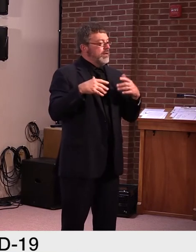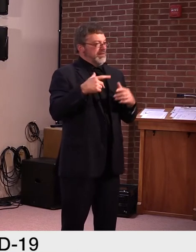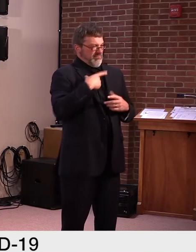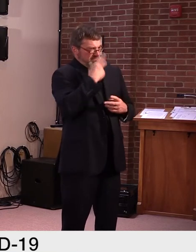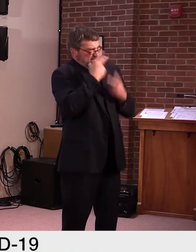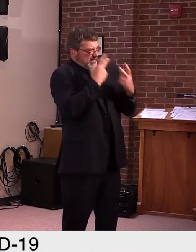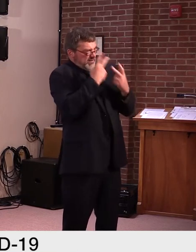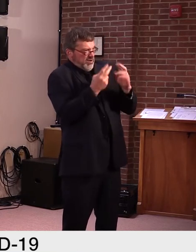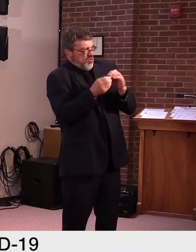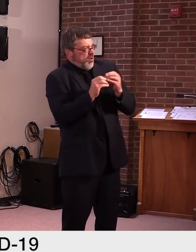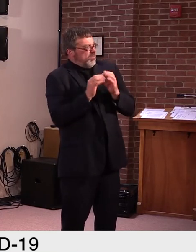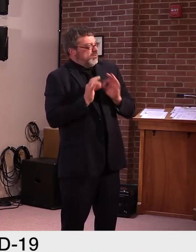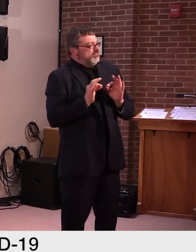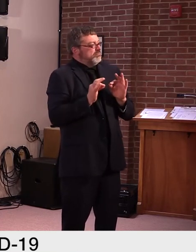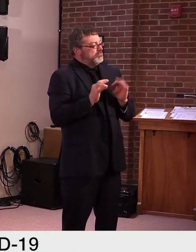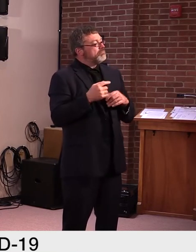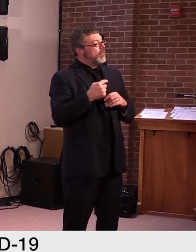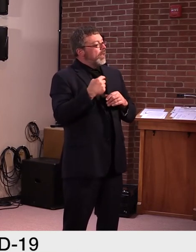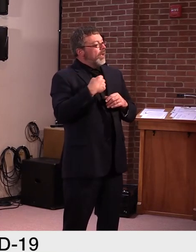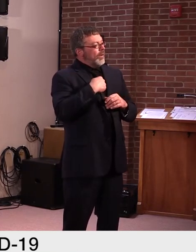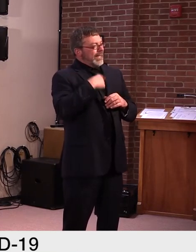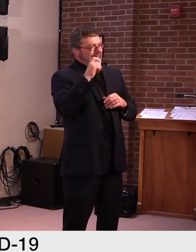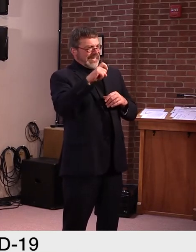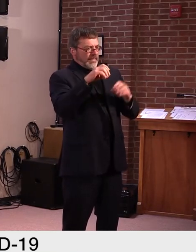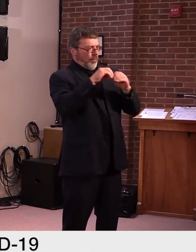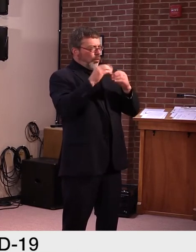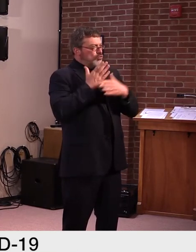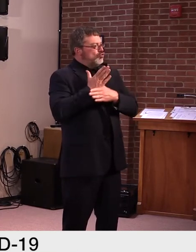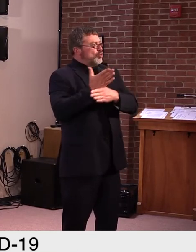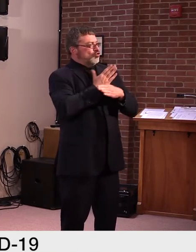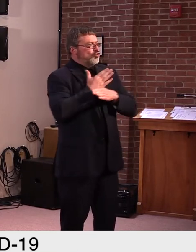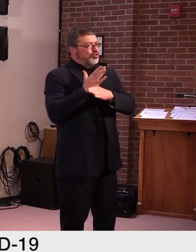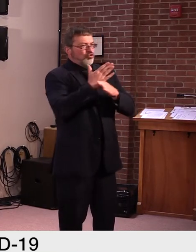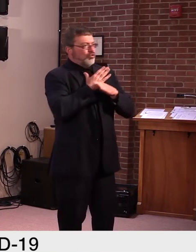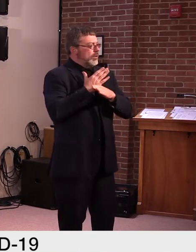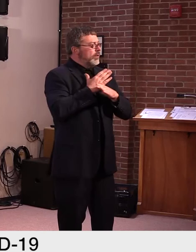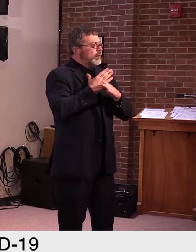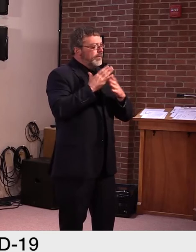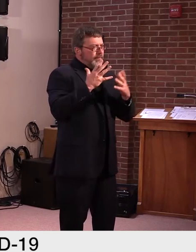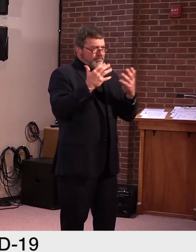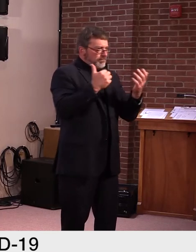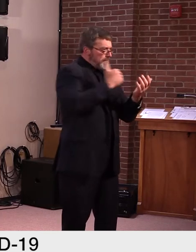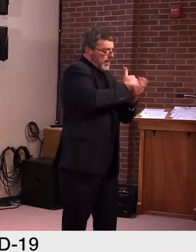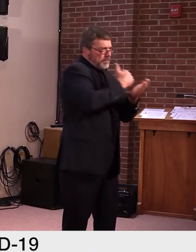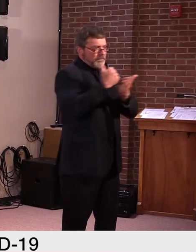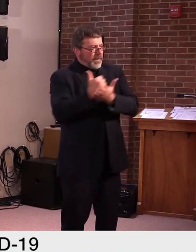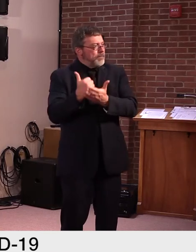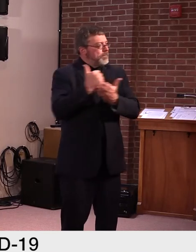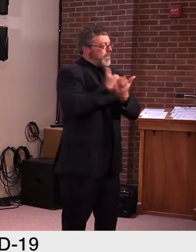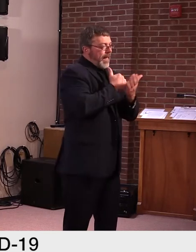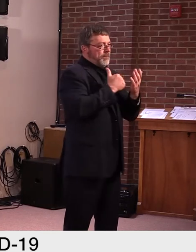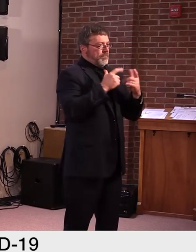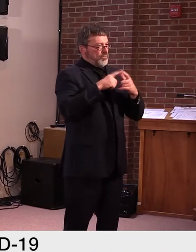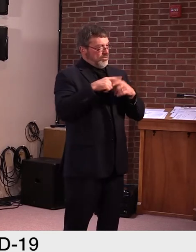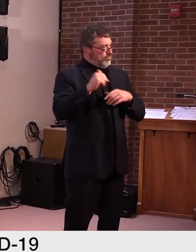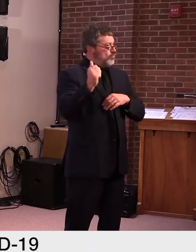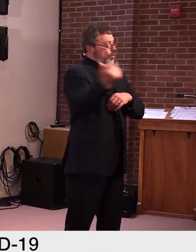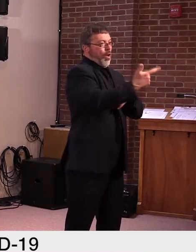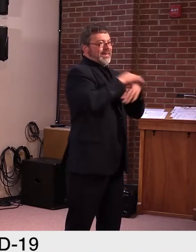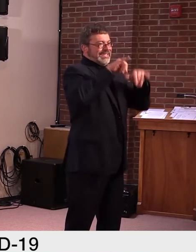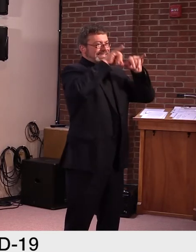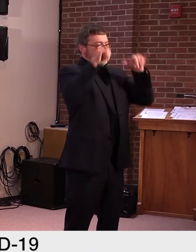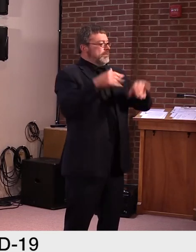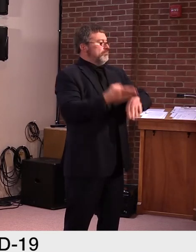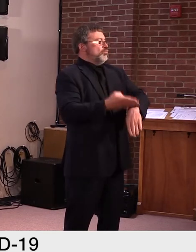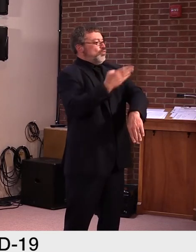facilitation to make the system work better for them and for Vermonters. So I would suspect you're going to see something